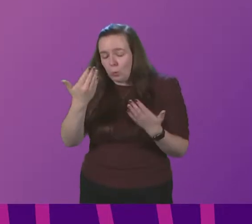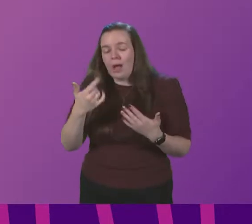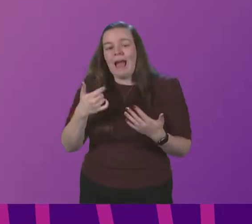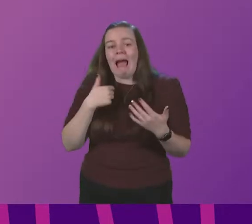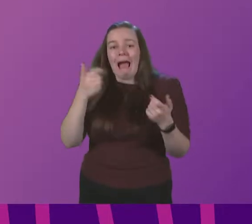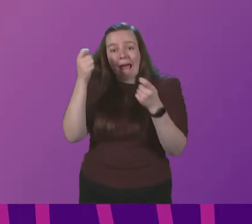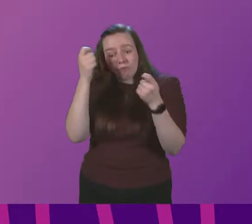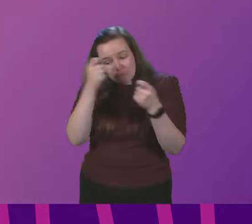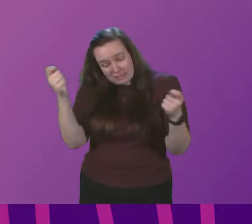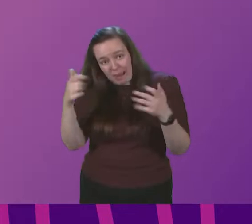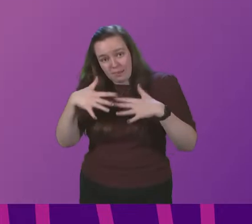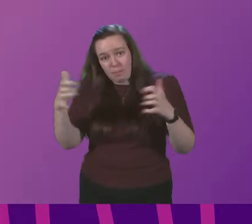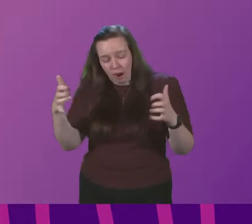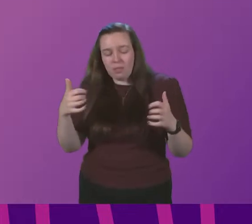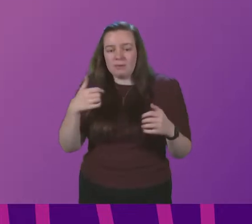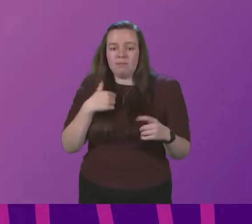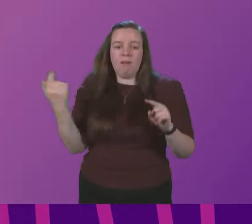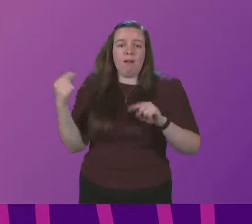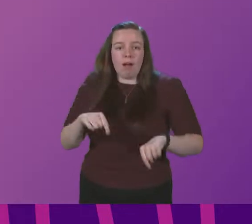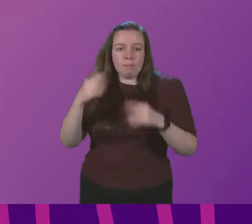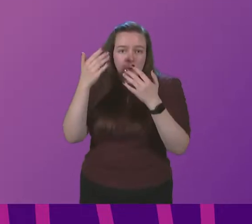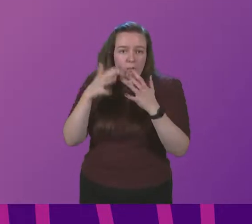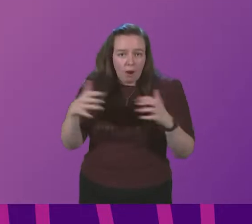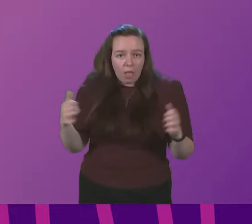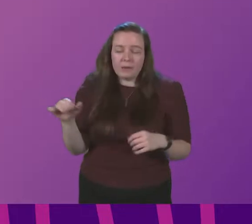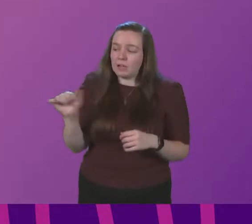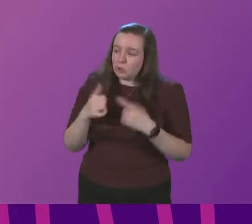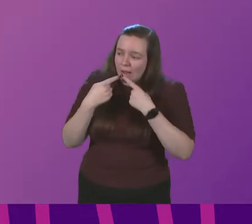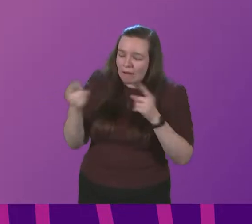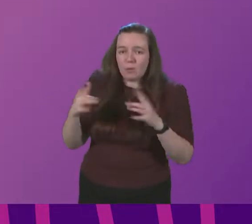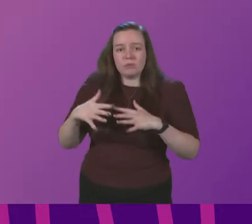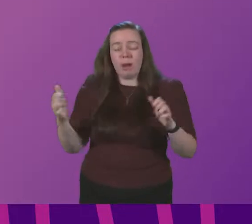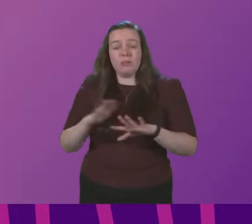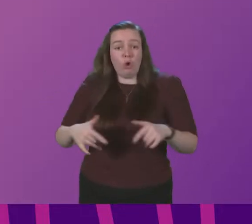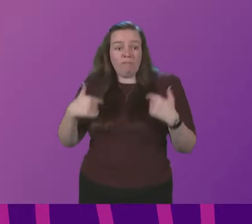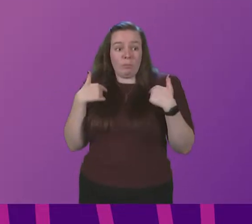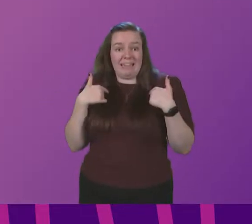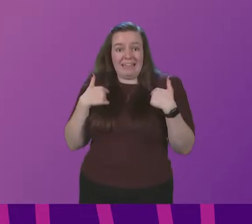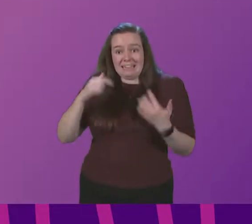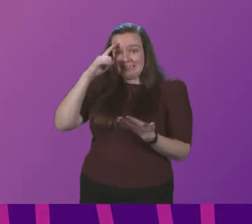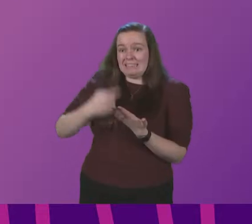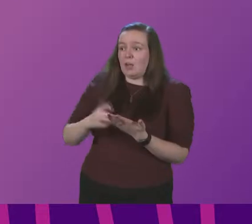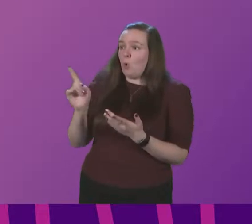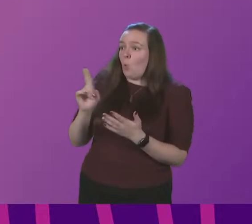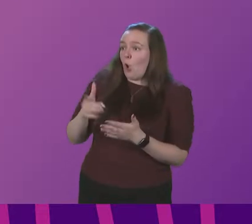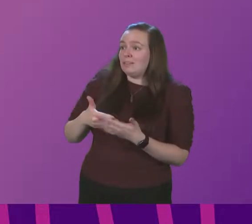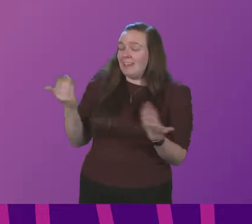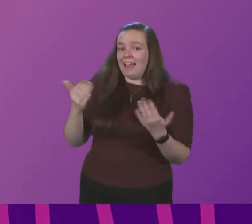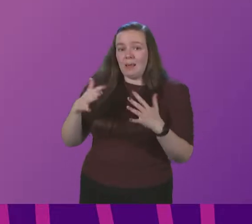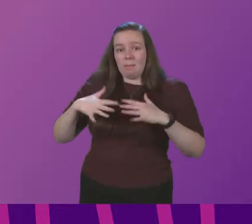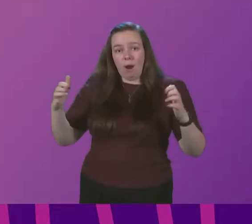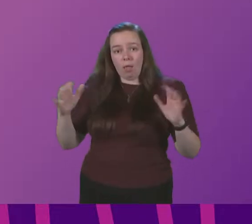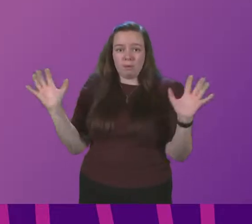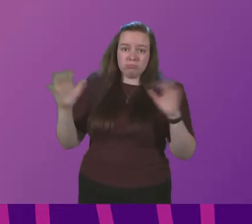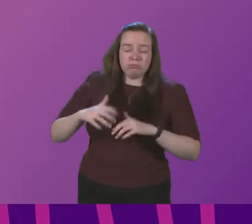Parliament. I should come to Parliament, be accountable to Parliament, make announcements to Parliament. It's not for me to decide the days on which Parliament sits. If